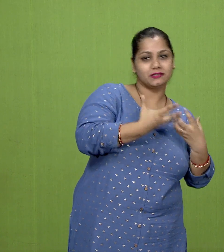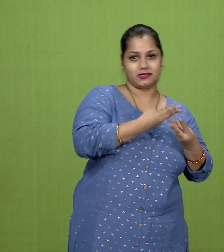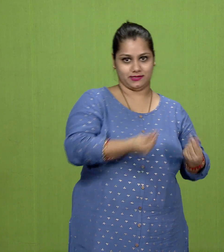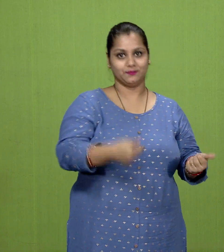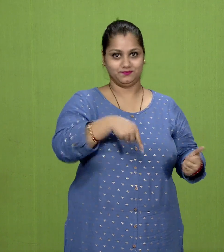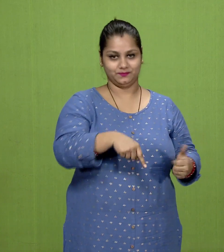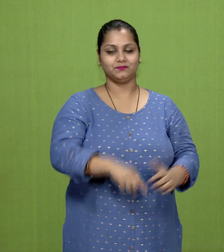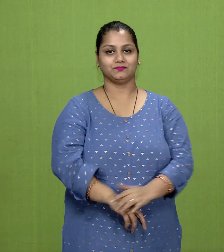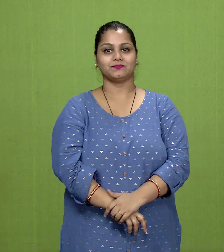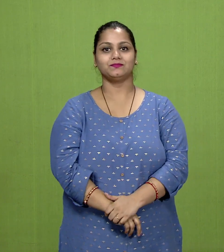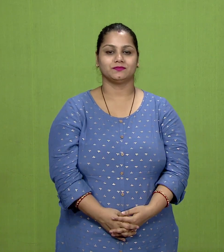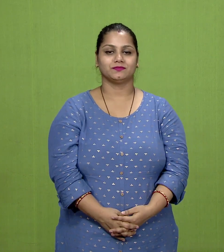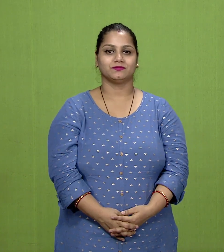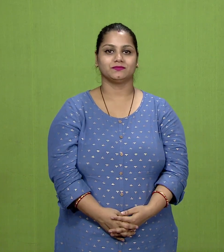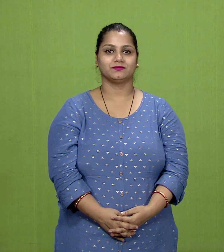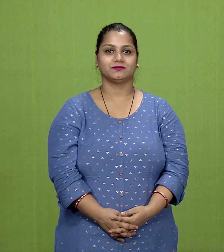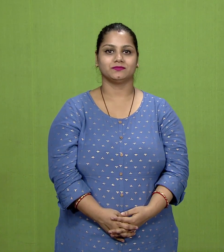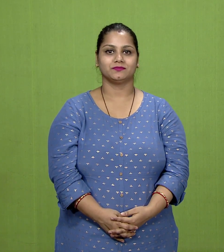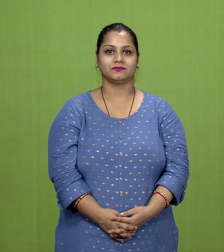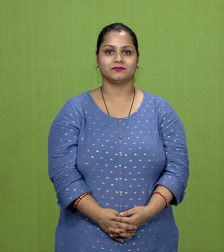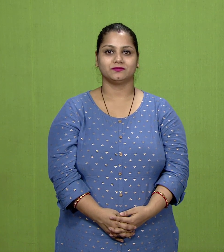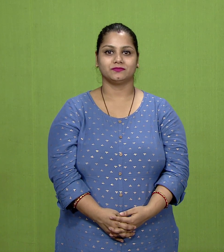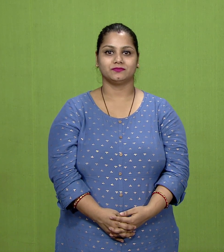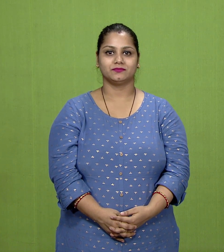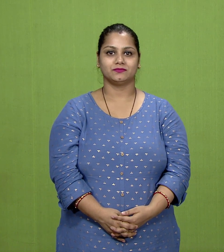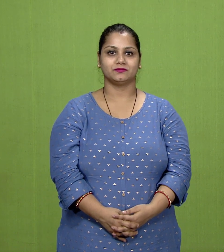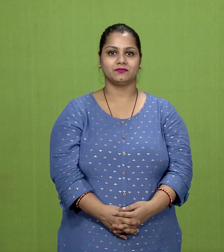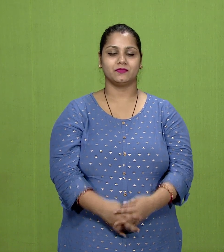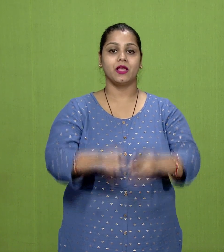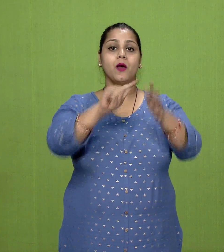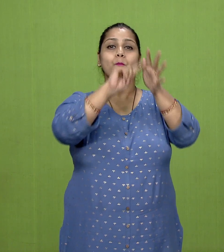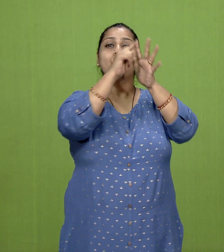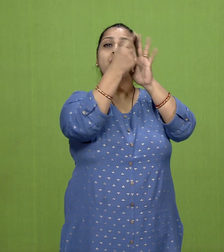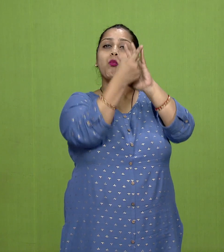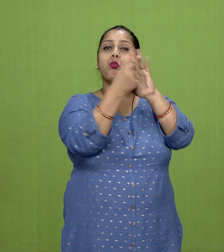This can be done by following the eightfold path,